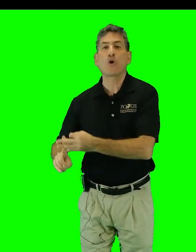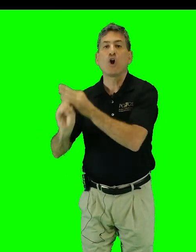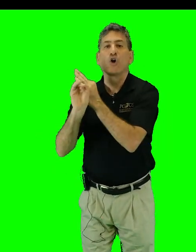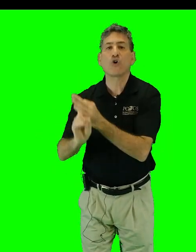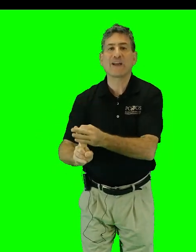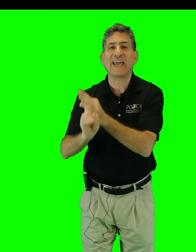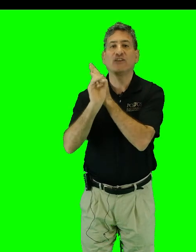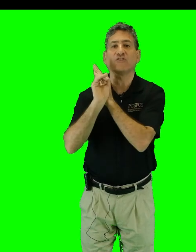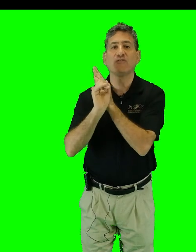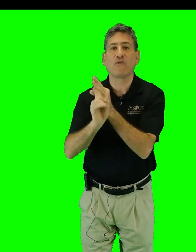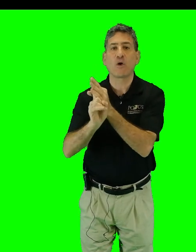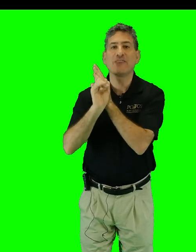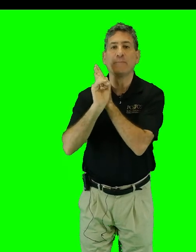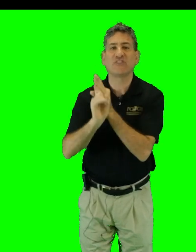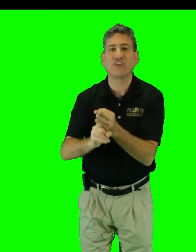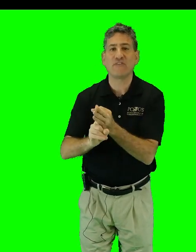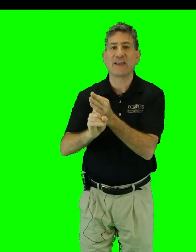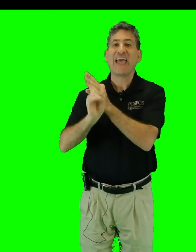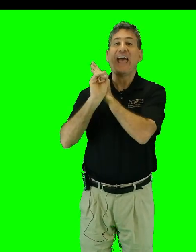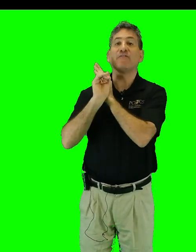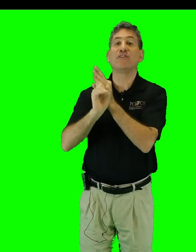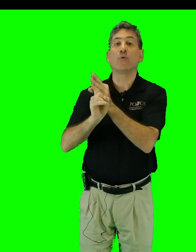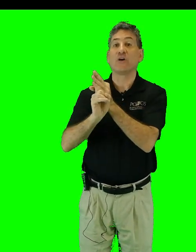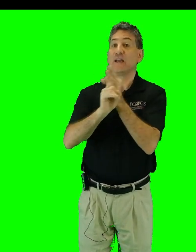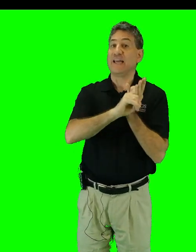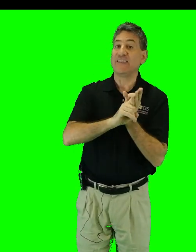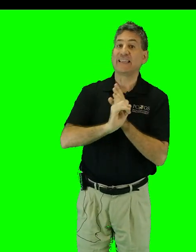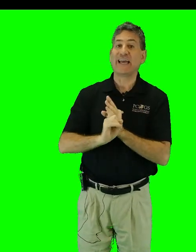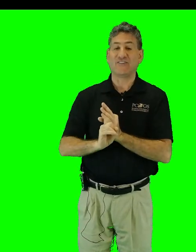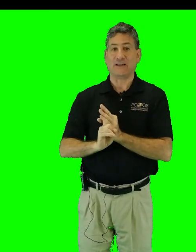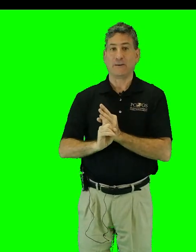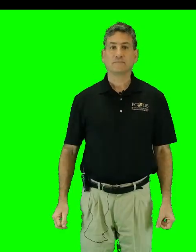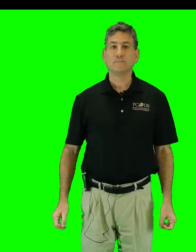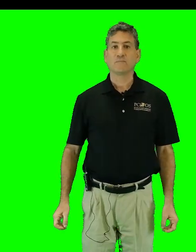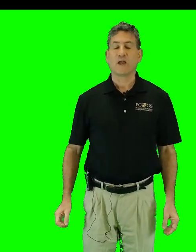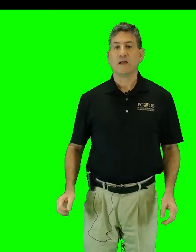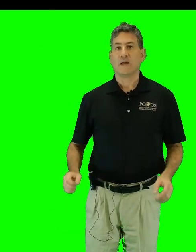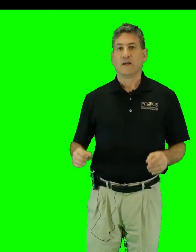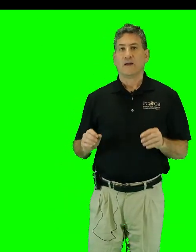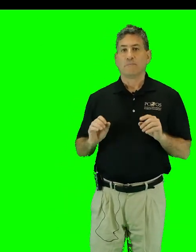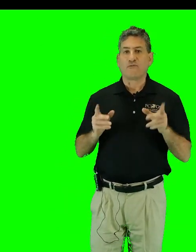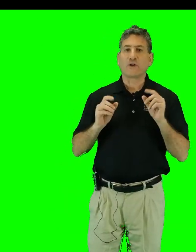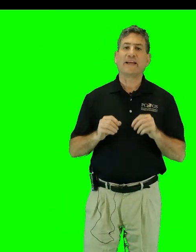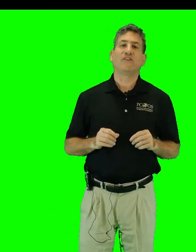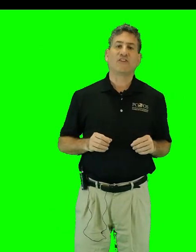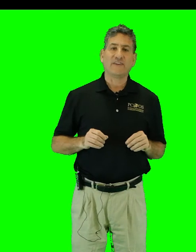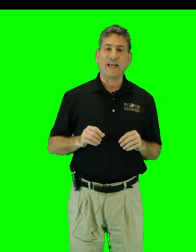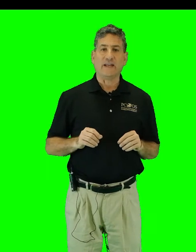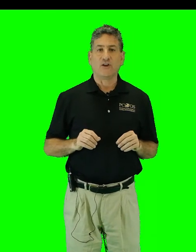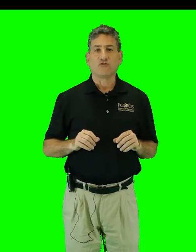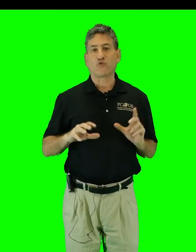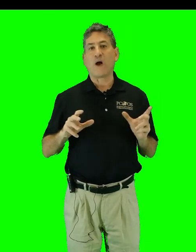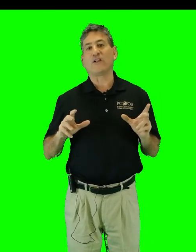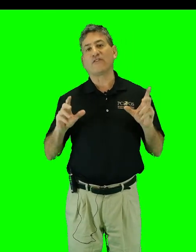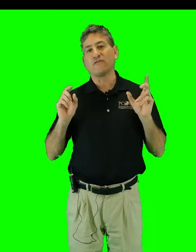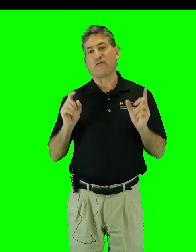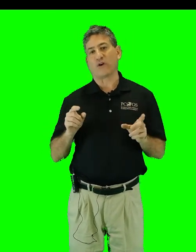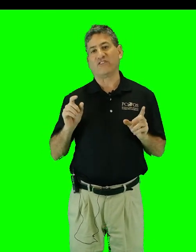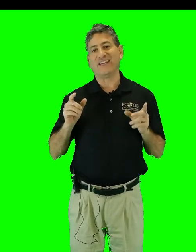hurricanes to form in the Pacific and fewer in the Atlantic. Before 1978, 12 of 14